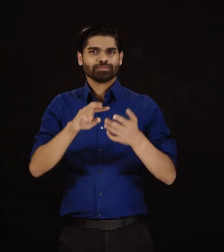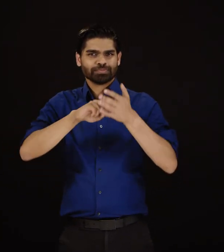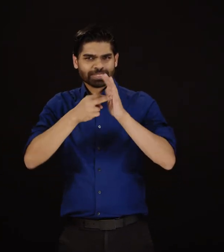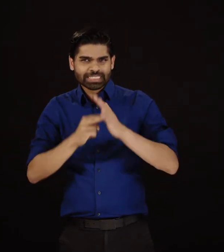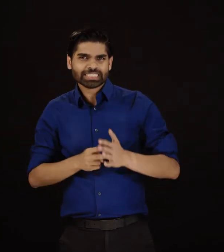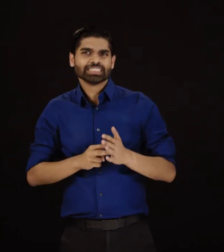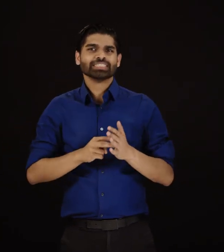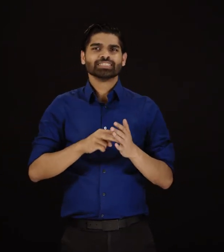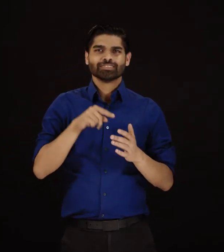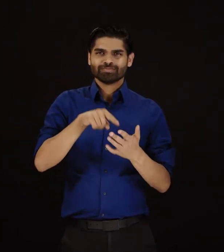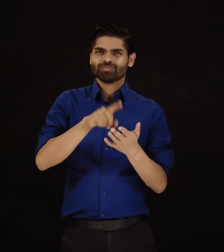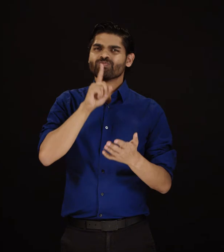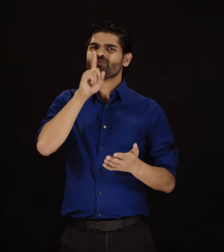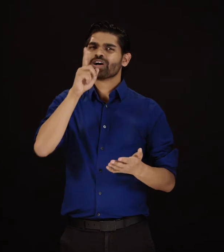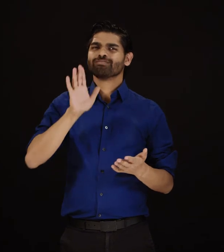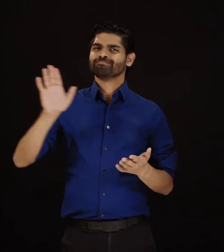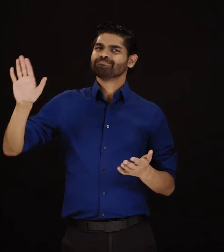cover devices and technical support.